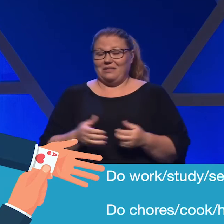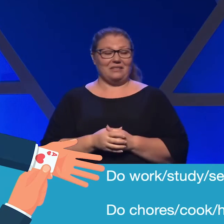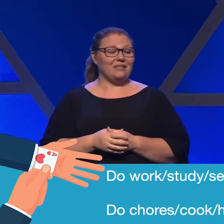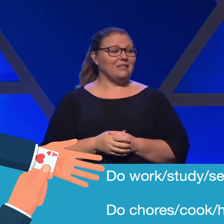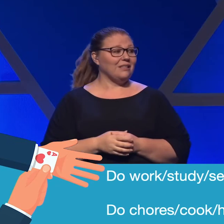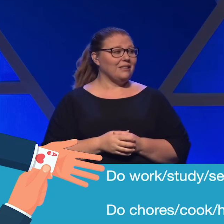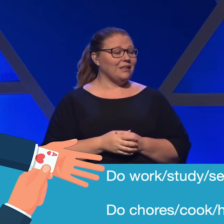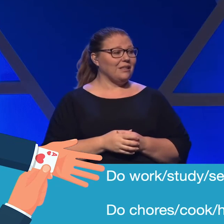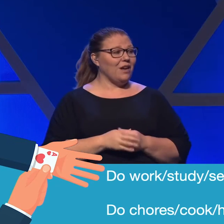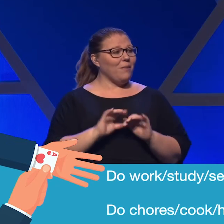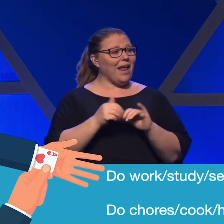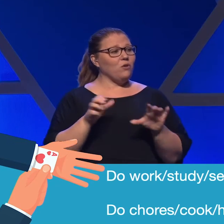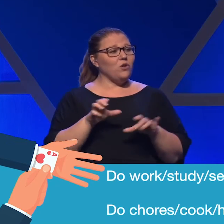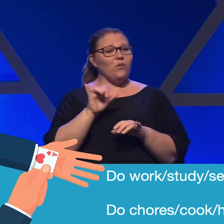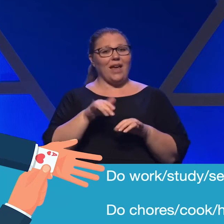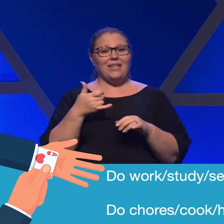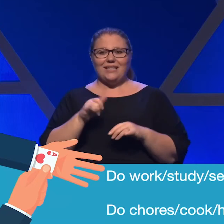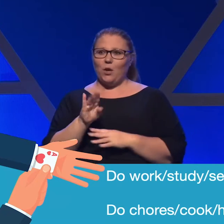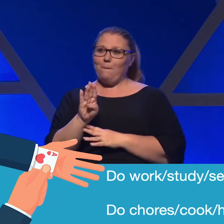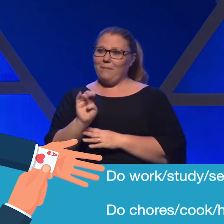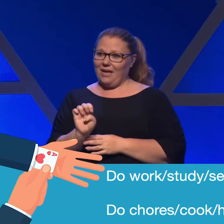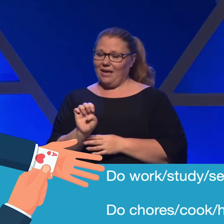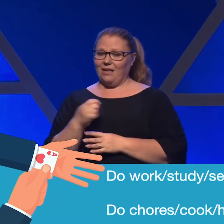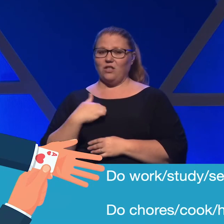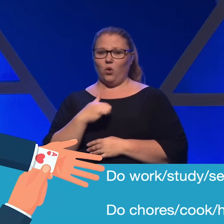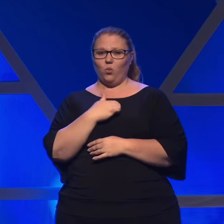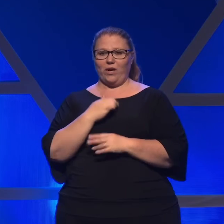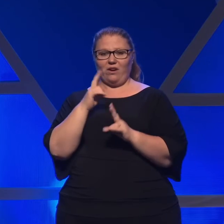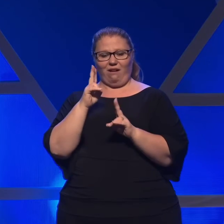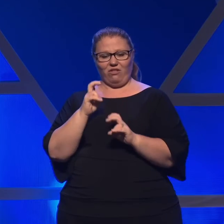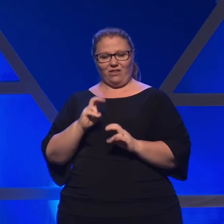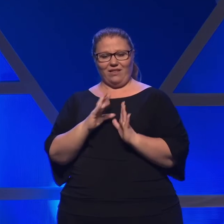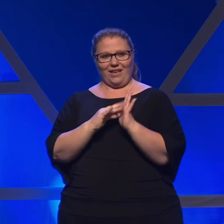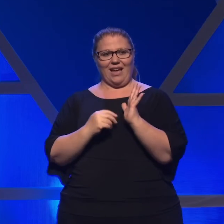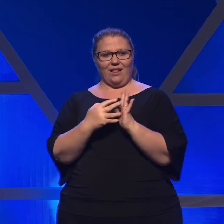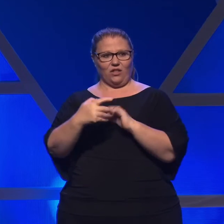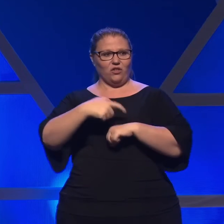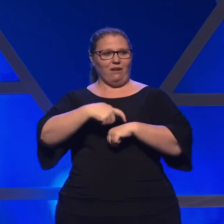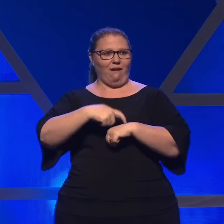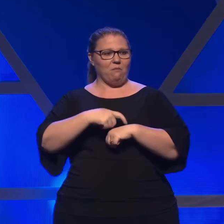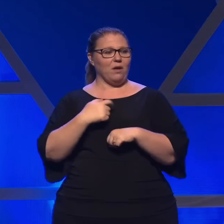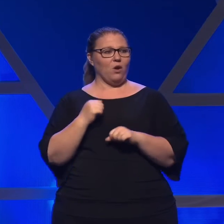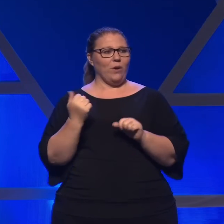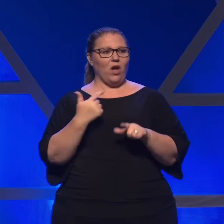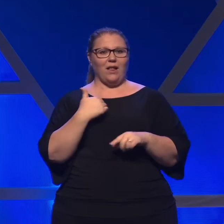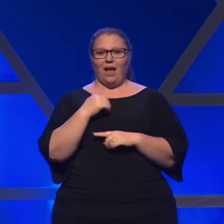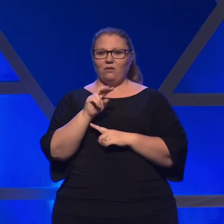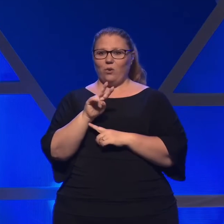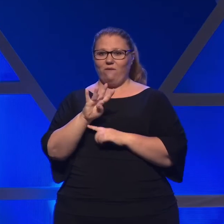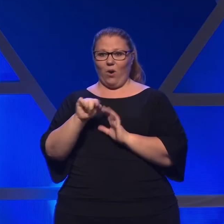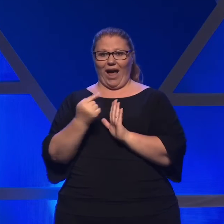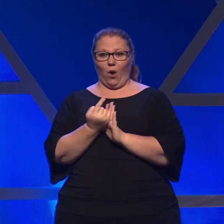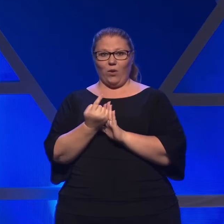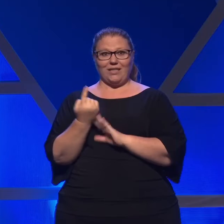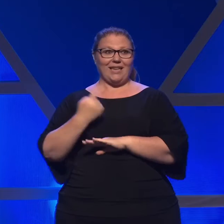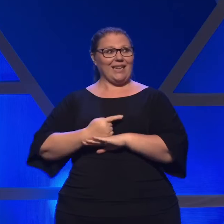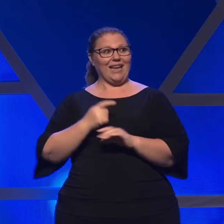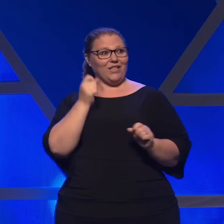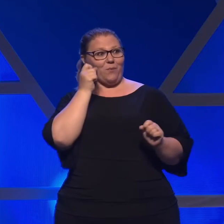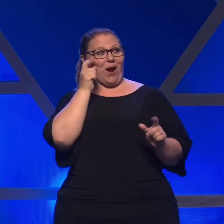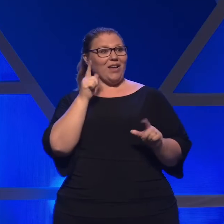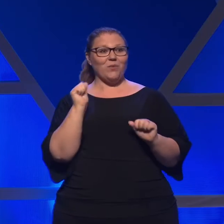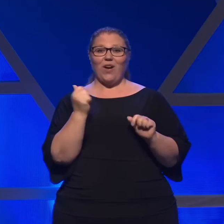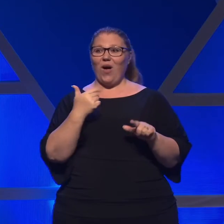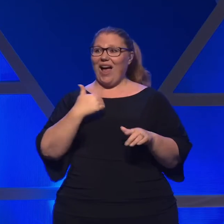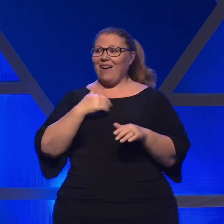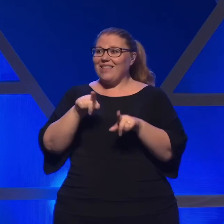But how to do it and still be. So we're going to look at our calendar time. We all have 24 hours in a day. Surprise! We all have